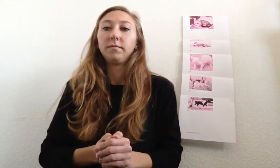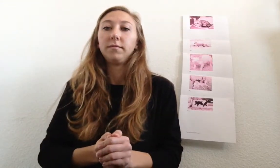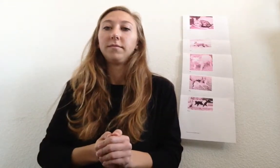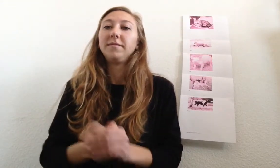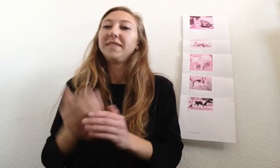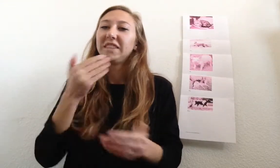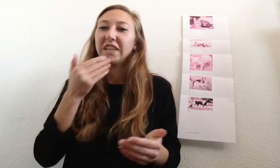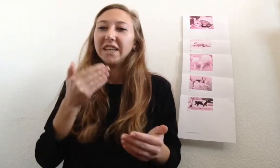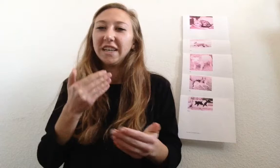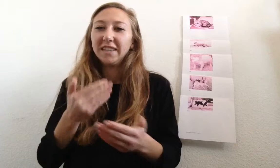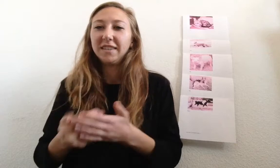Good.